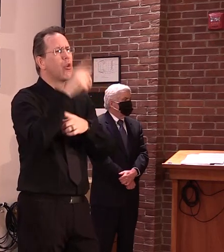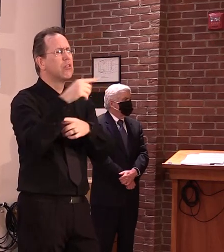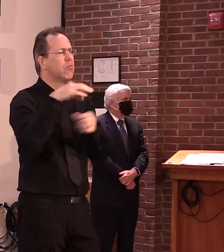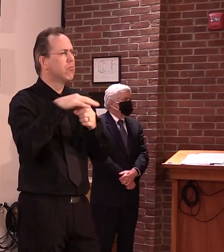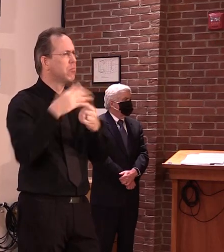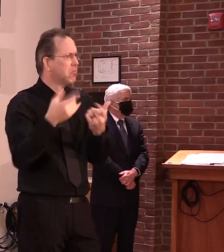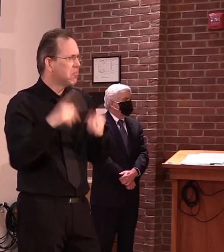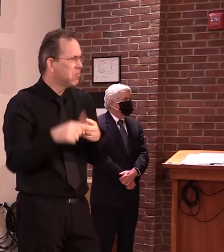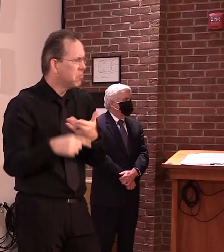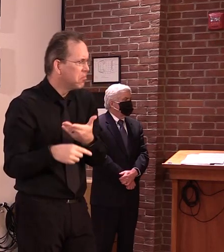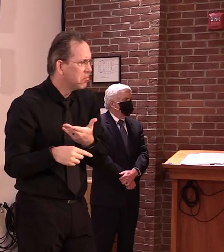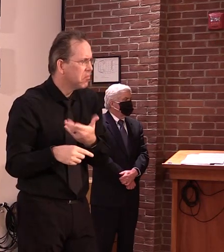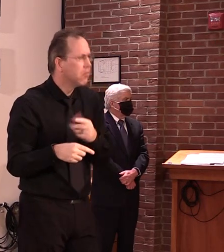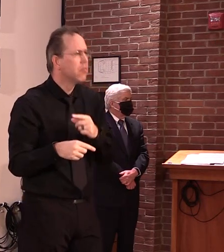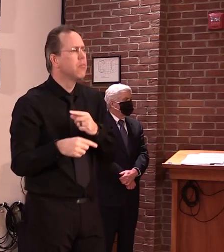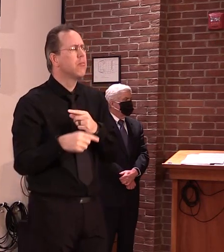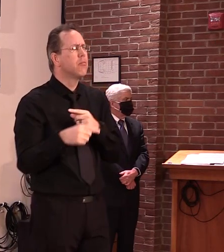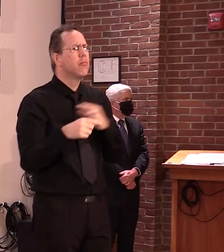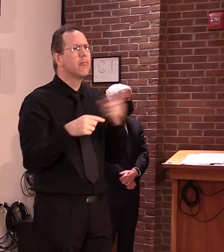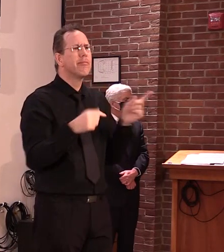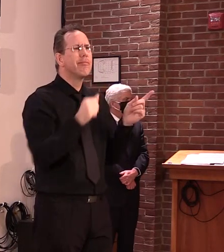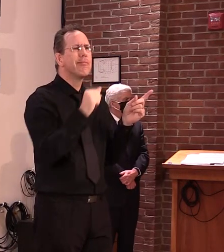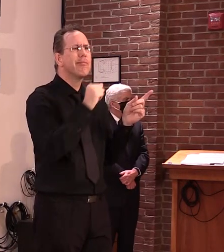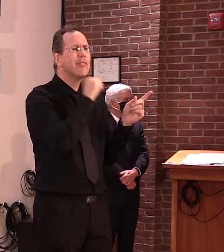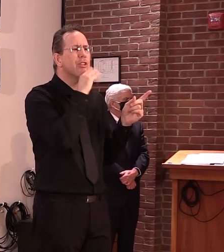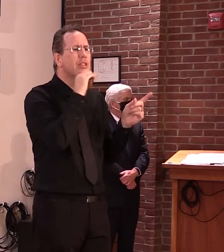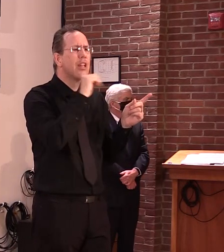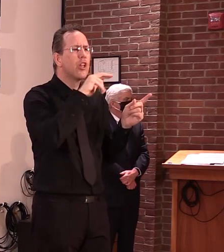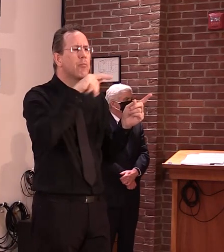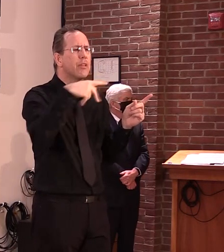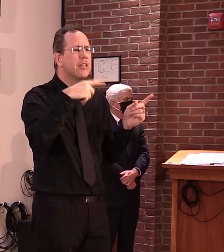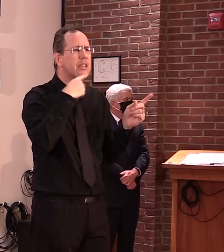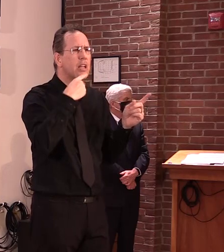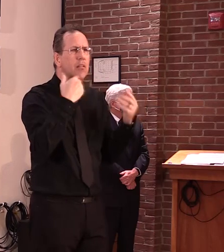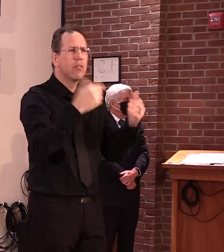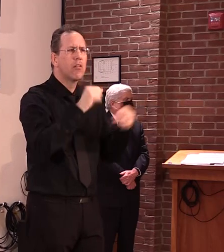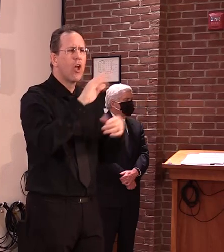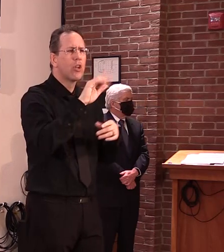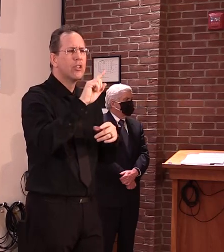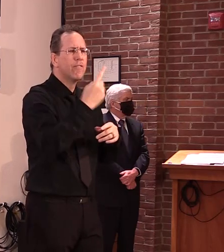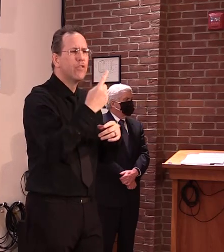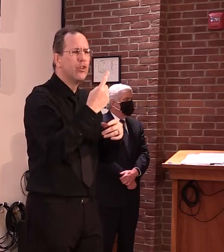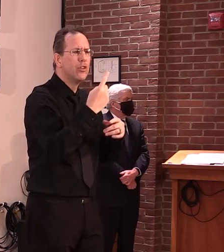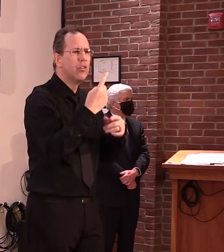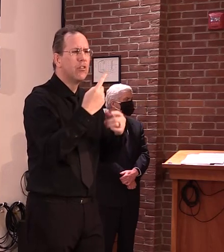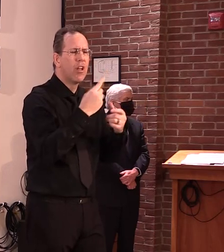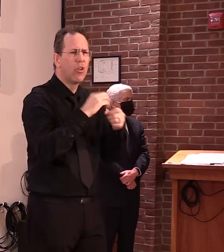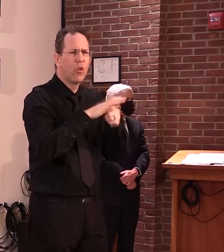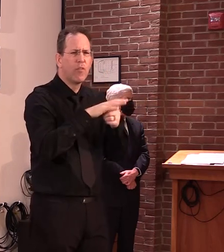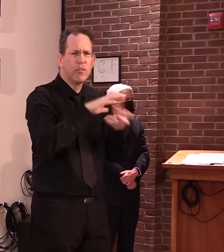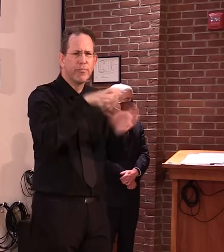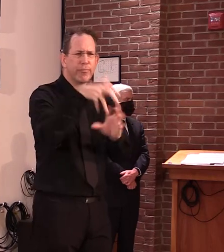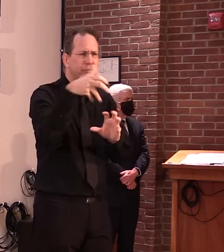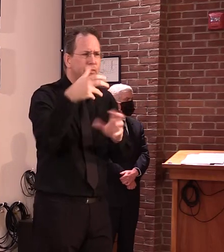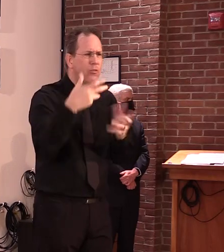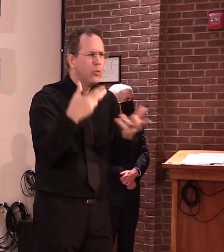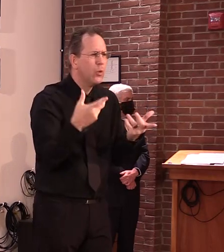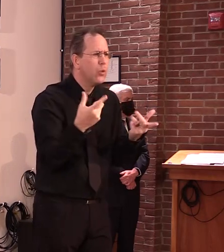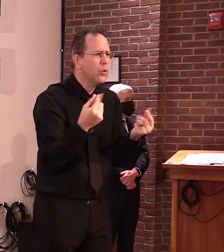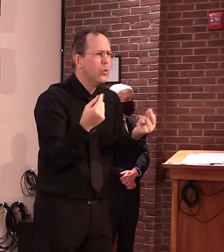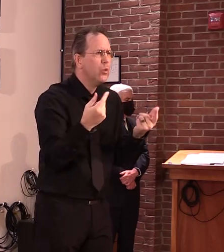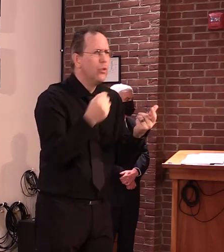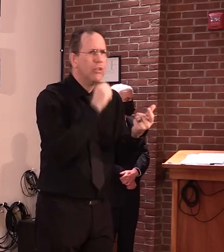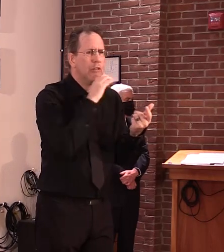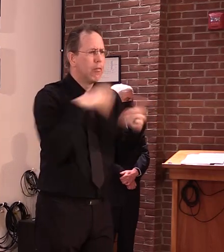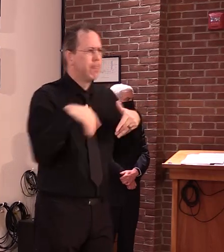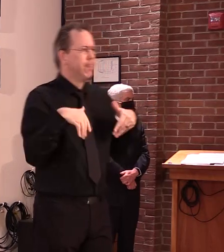and then have an outbreak on the 1st of October and seniors would be terrified about going to the polls. What is your